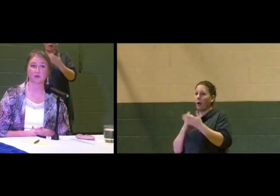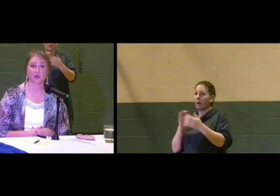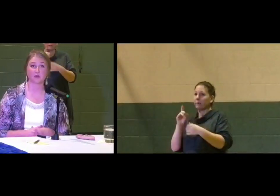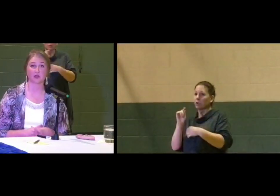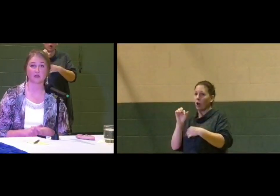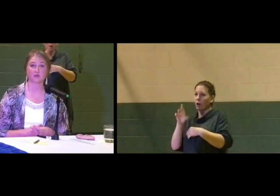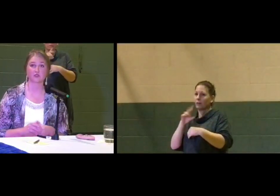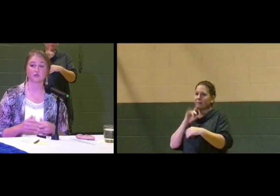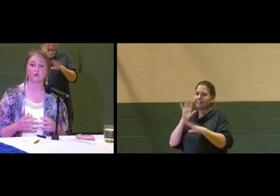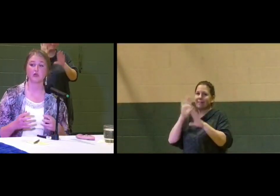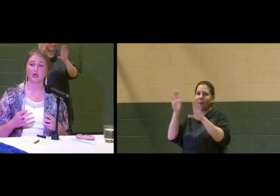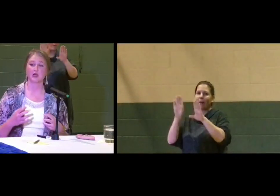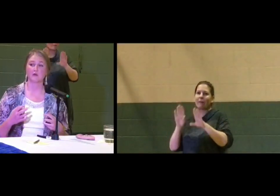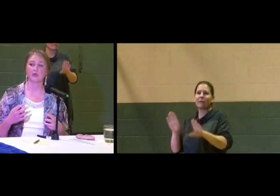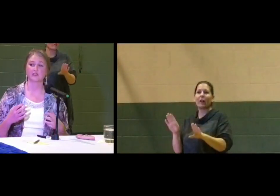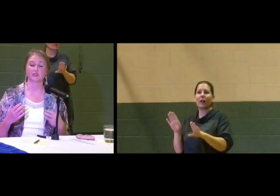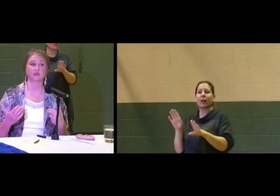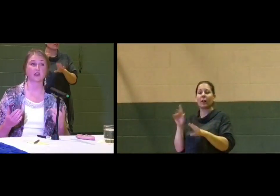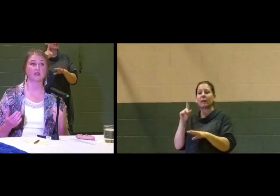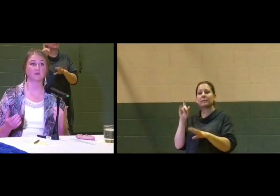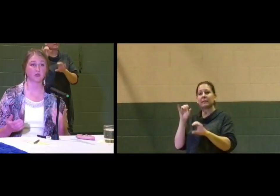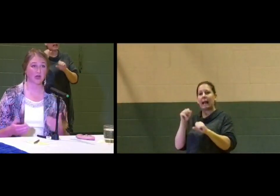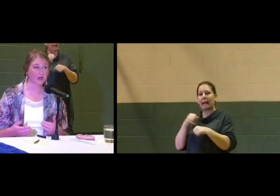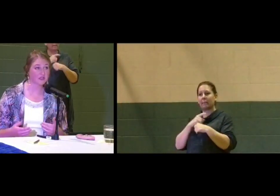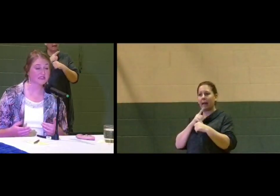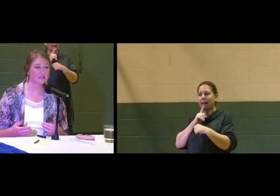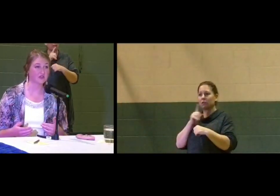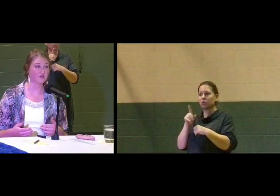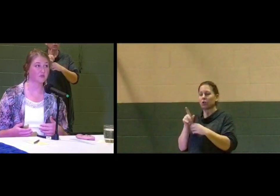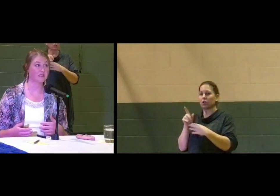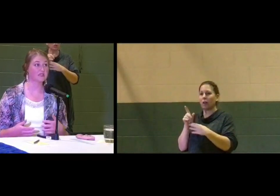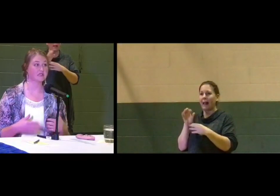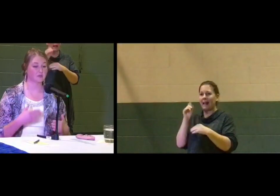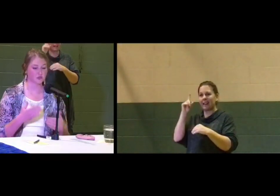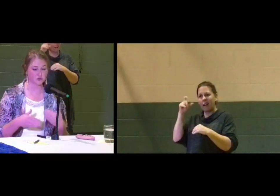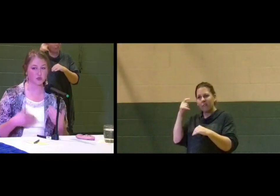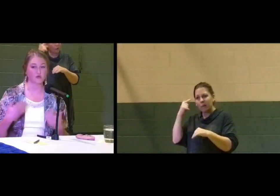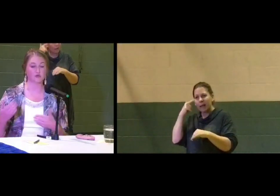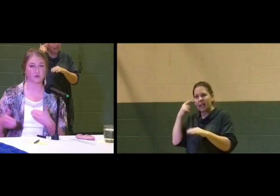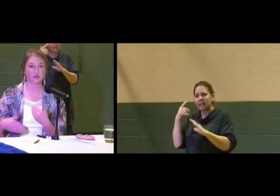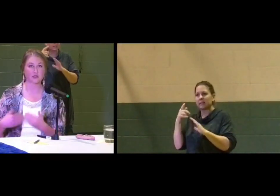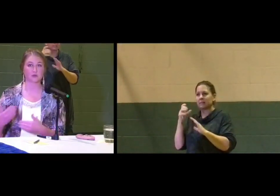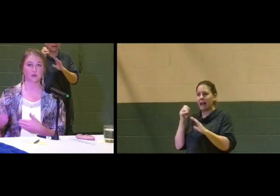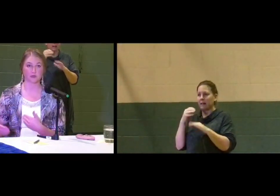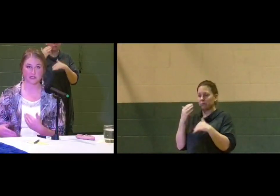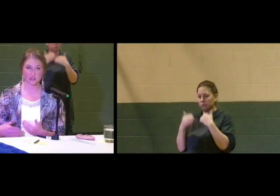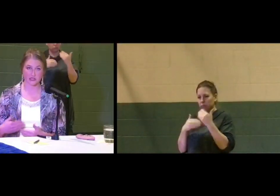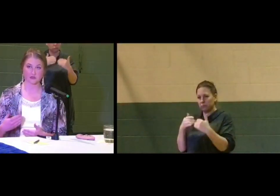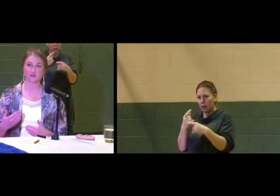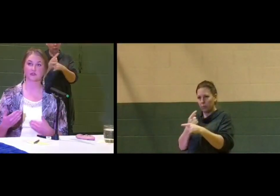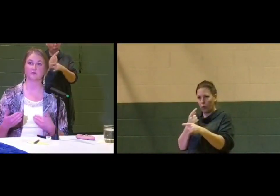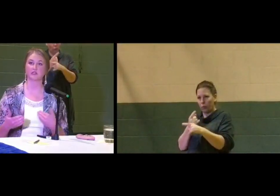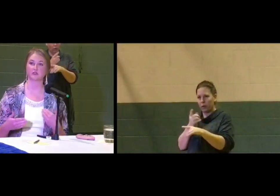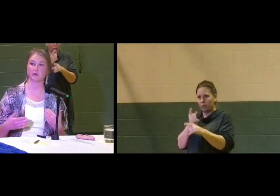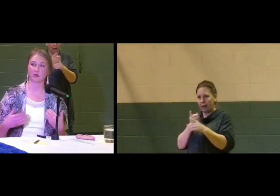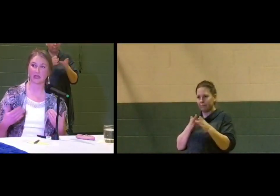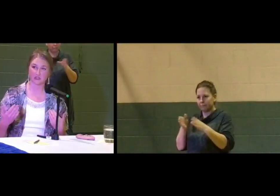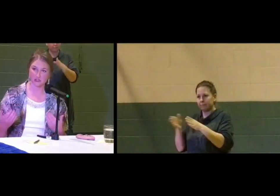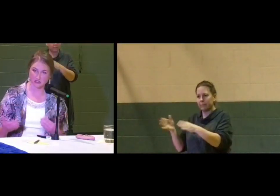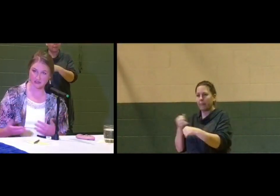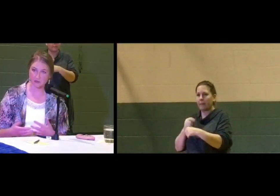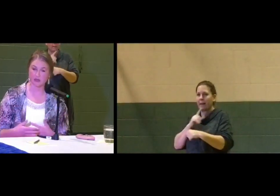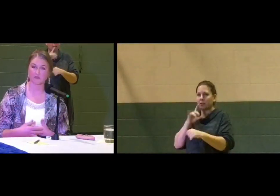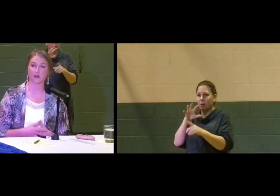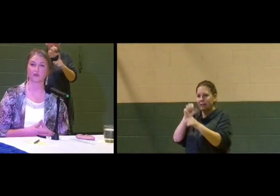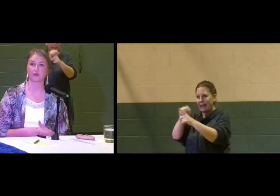it's phenomenal how we're able to make sure that the bureaucracy of government is able to go through the appropriate channels to make sure that we